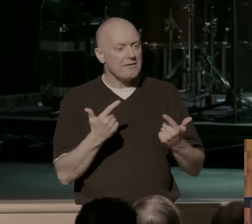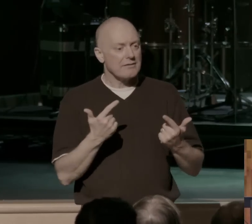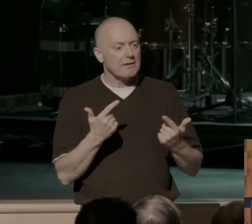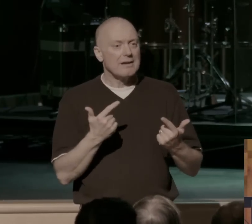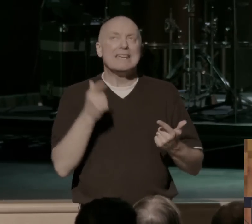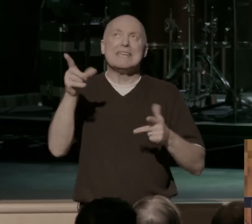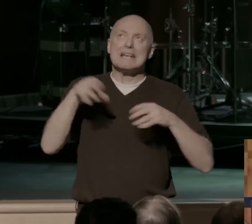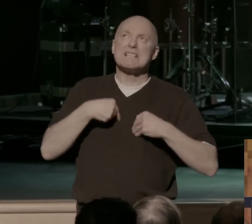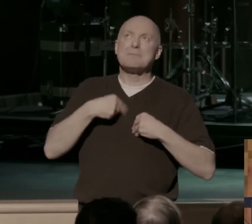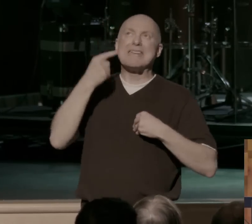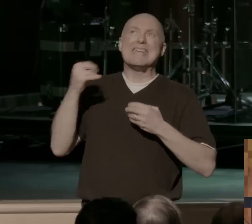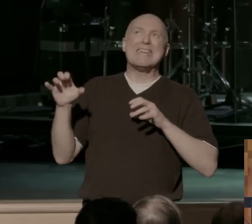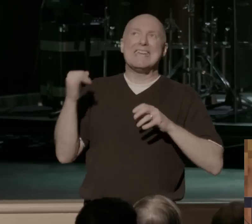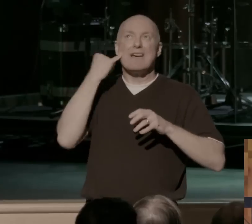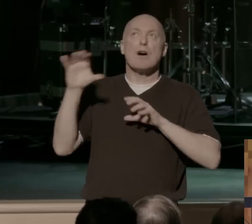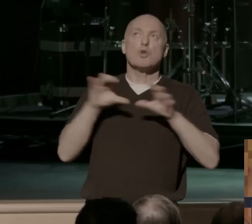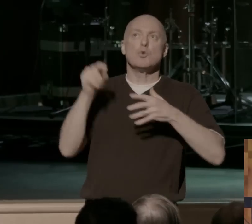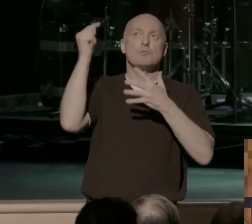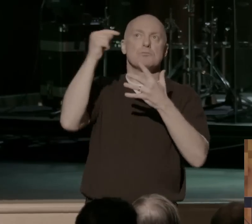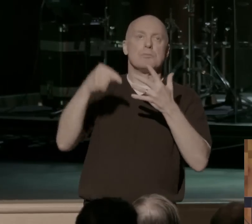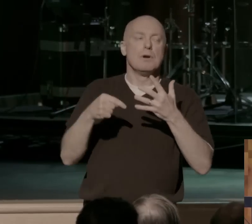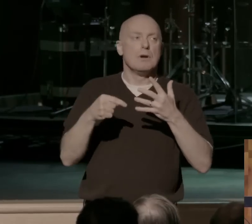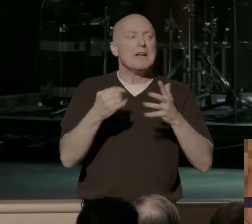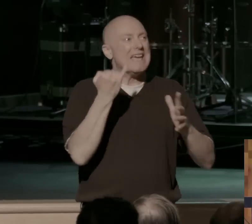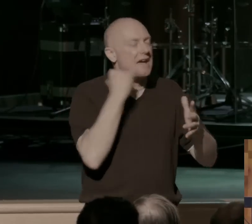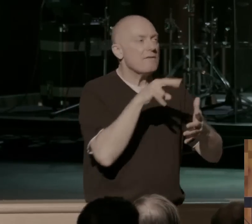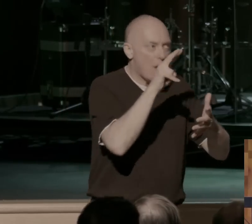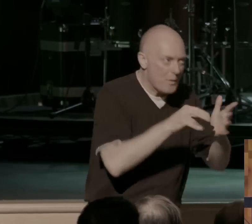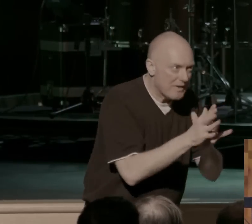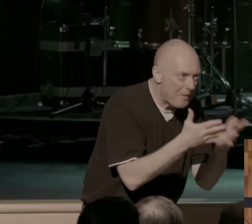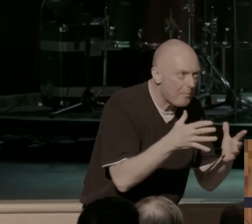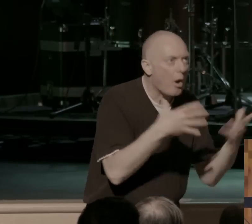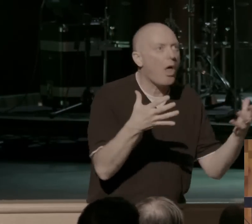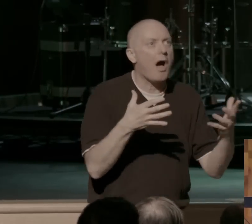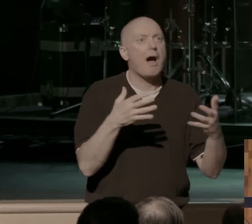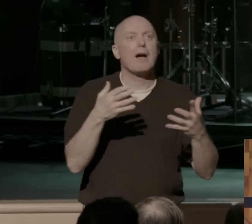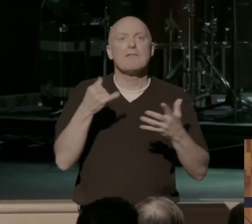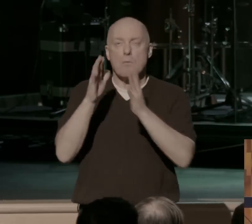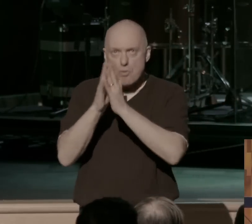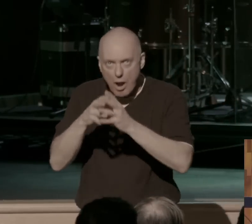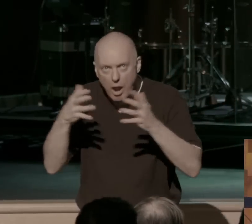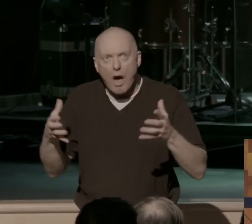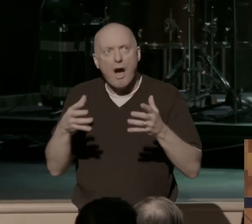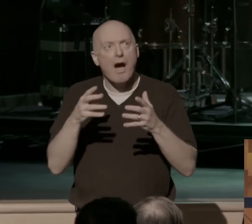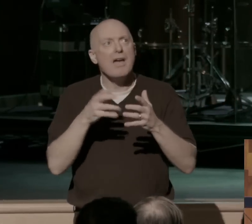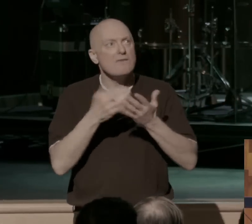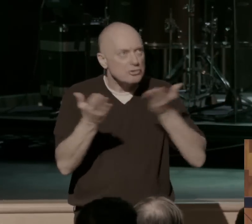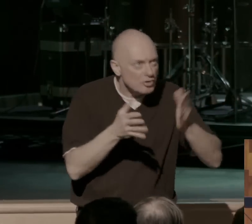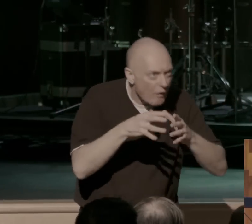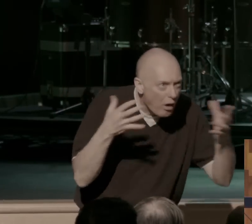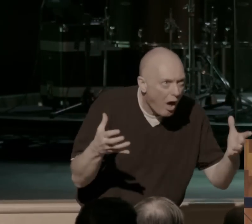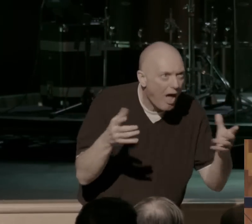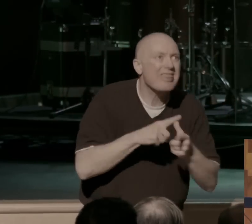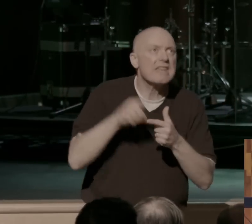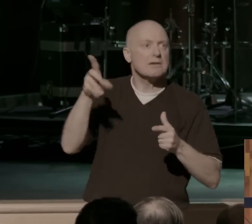How often we pray, how much we read the Bible, how much we're serving. You weren't just saved by grace. You're still right now, right now, daily